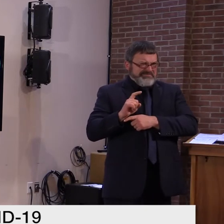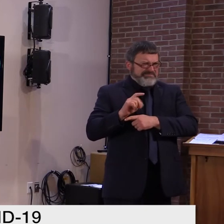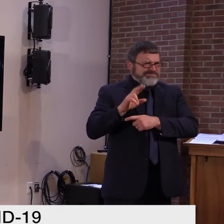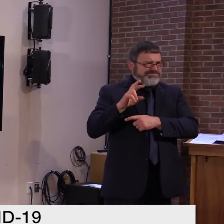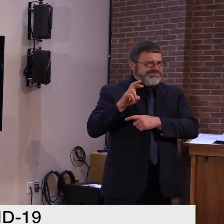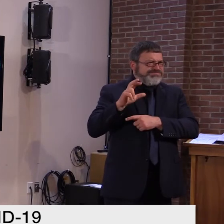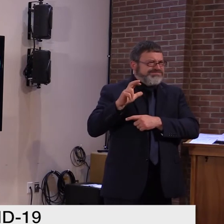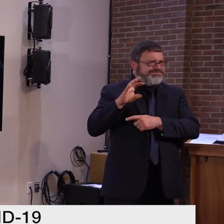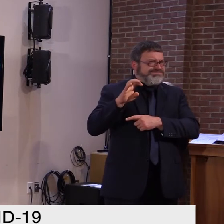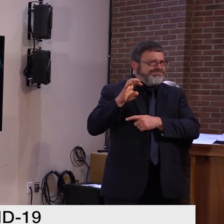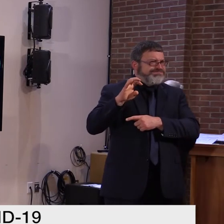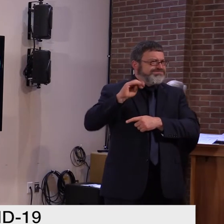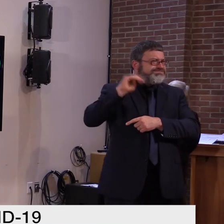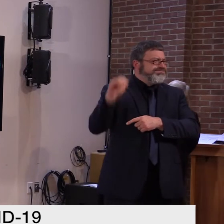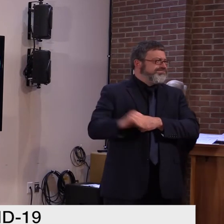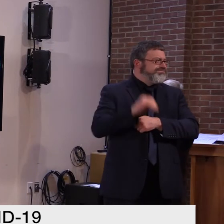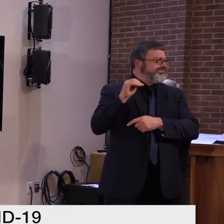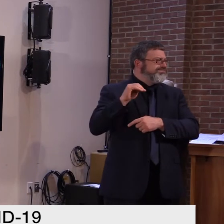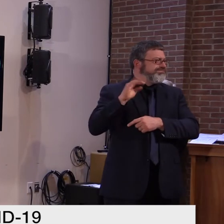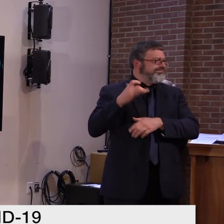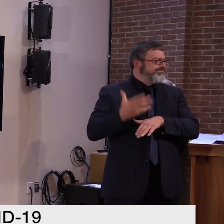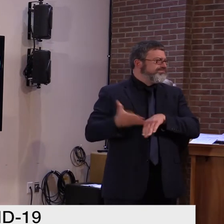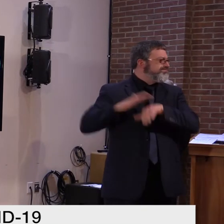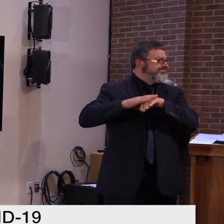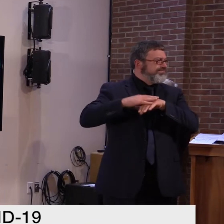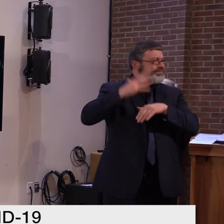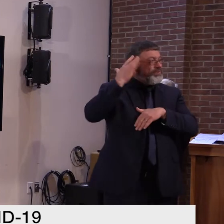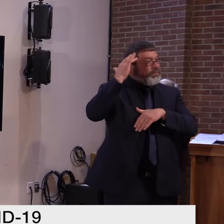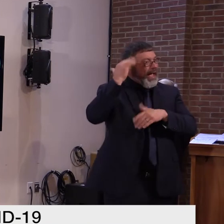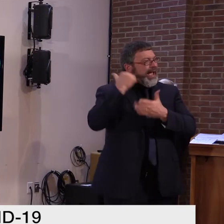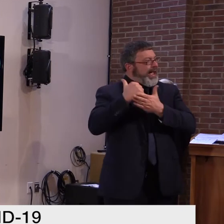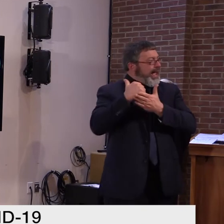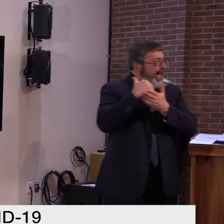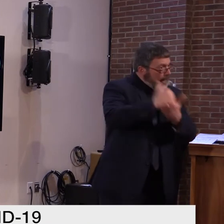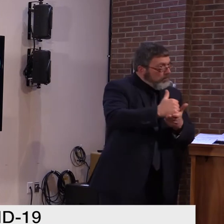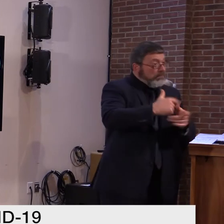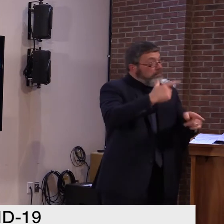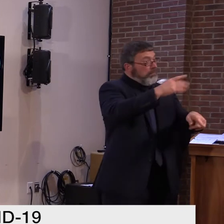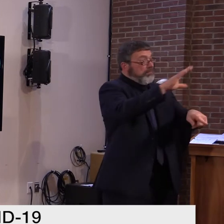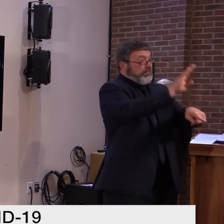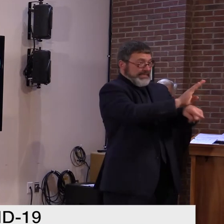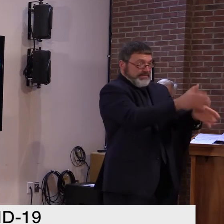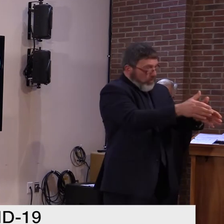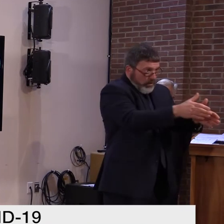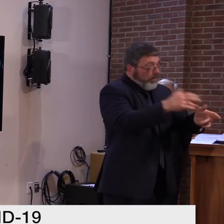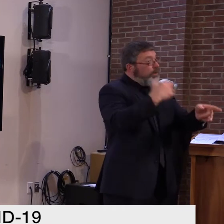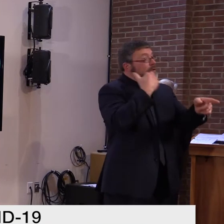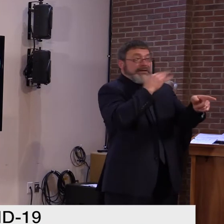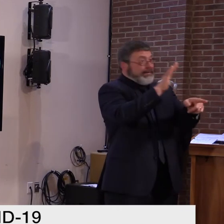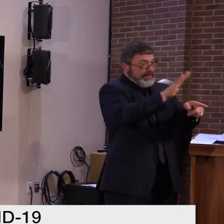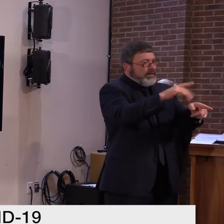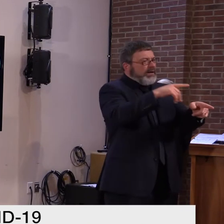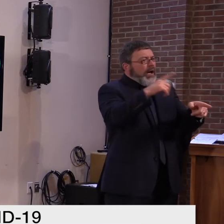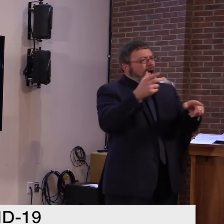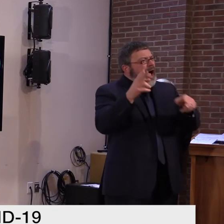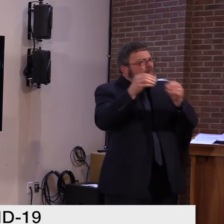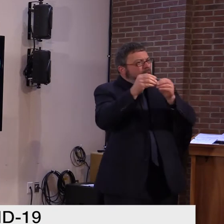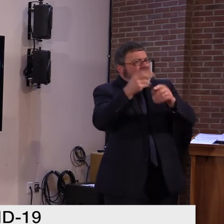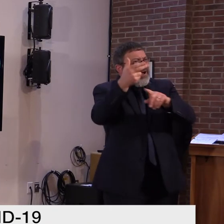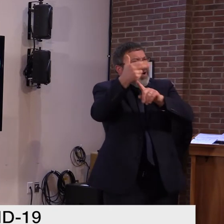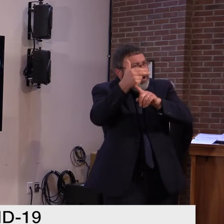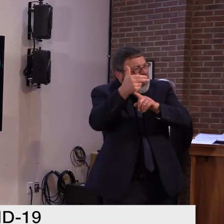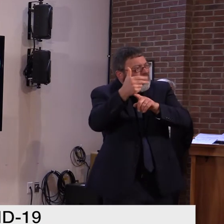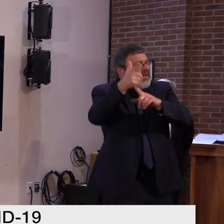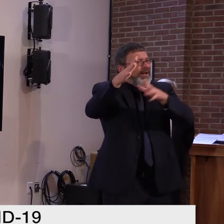we're under the same restrictions, the guidelines we had from before. Everything has to be expended by December